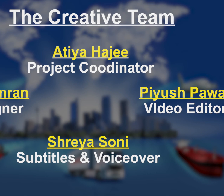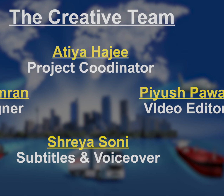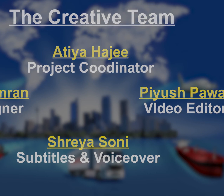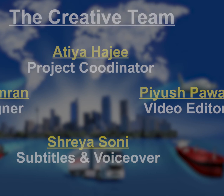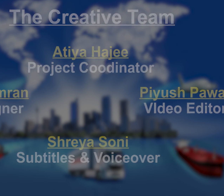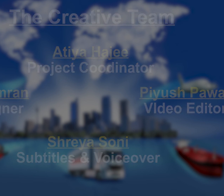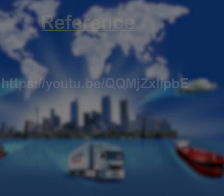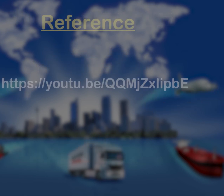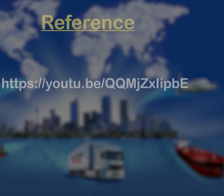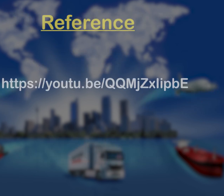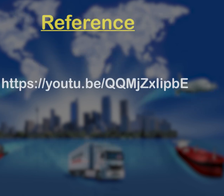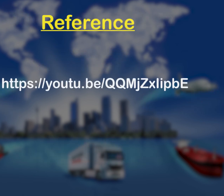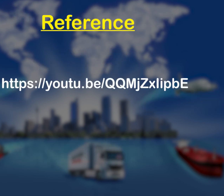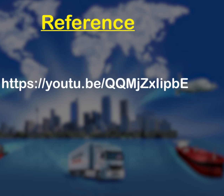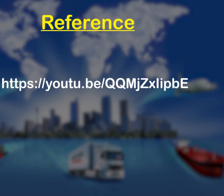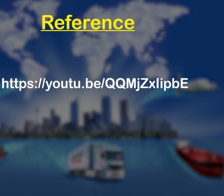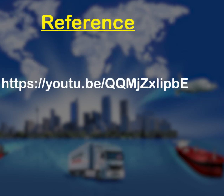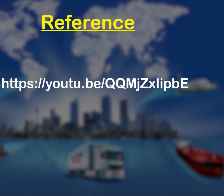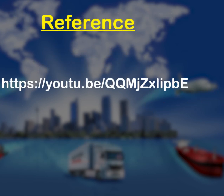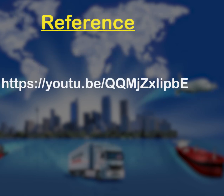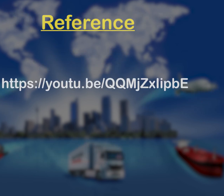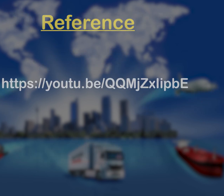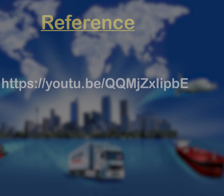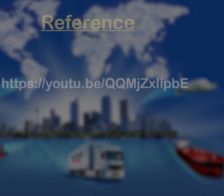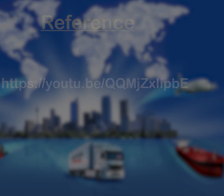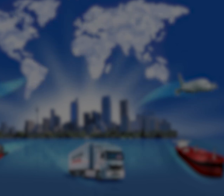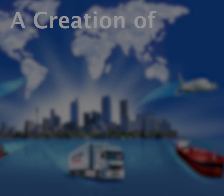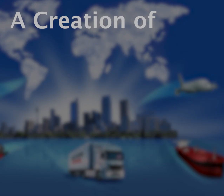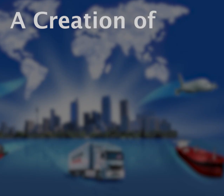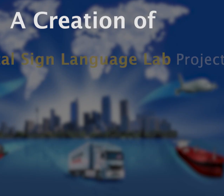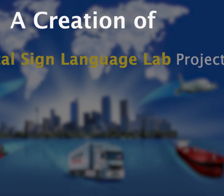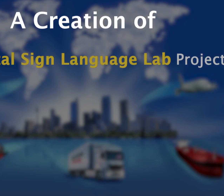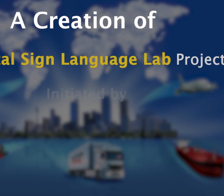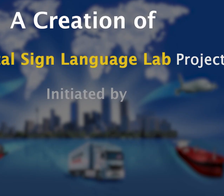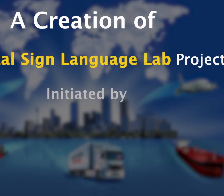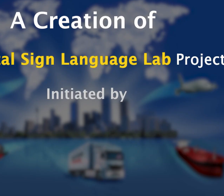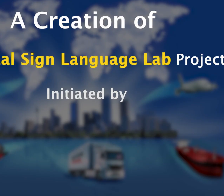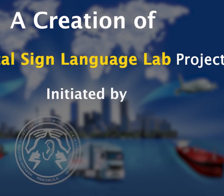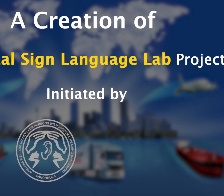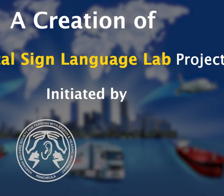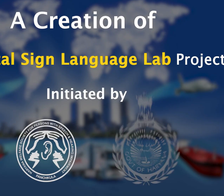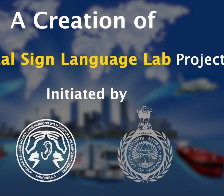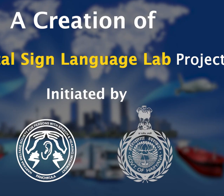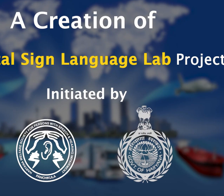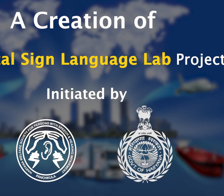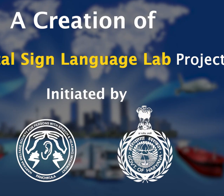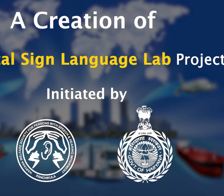Free and electron trains. There are cars lines. Its the to student in They doing